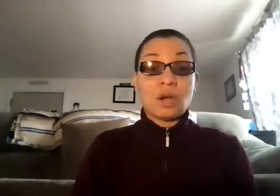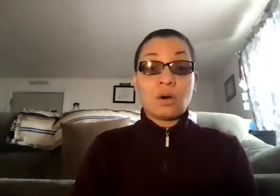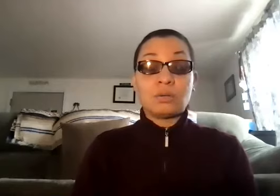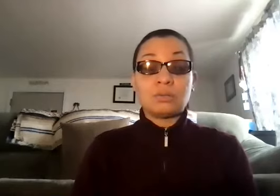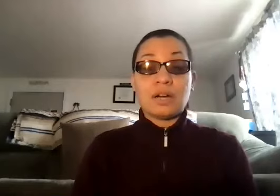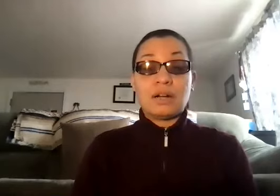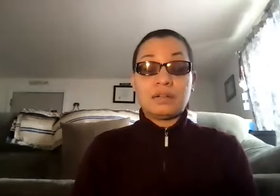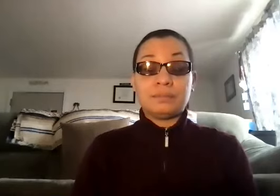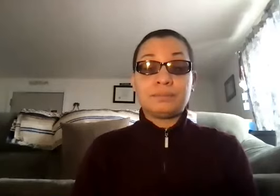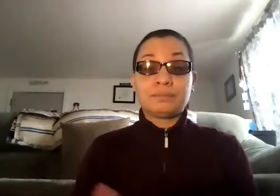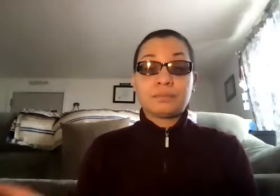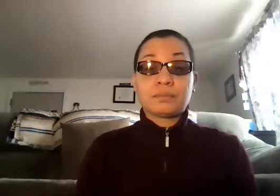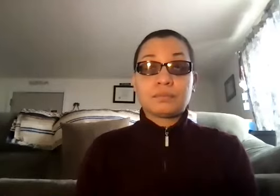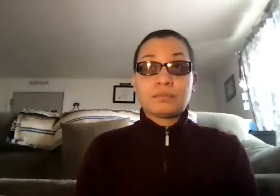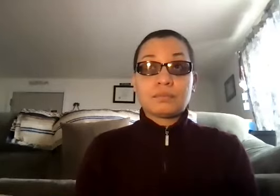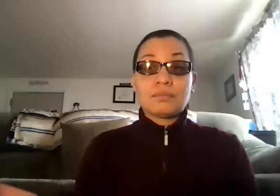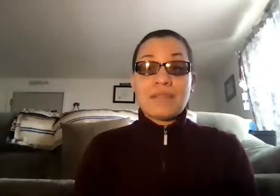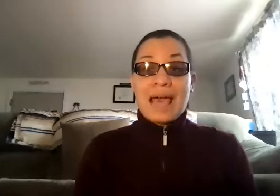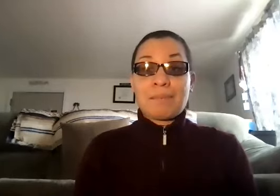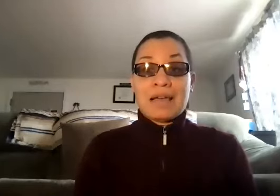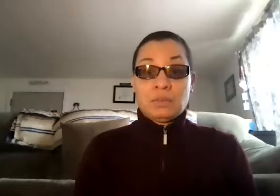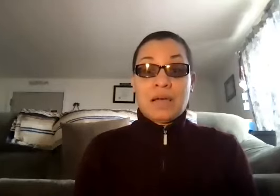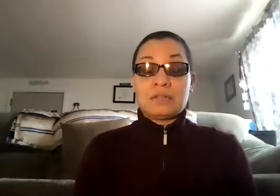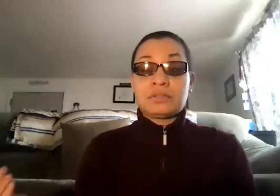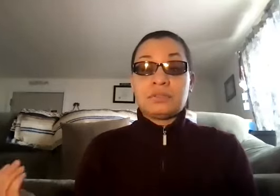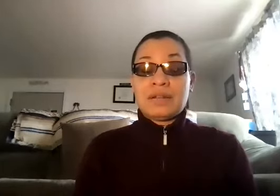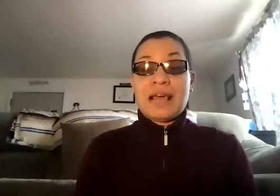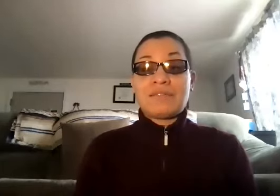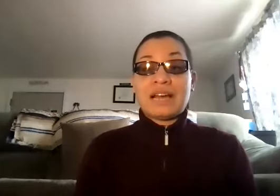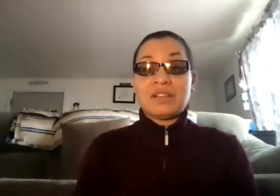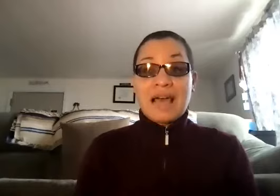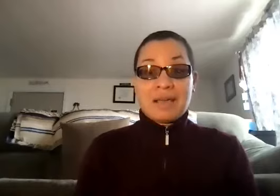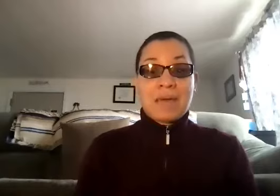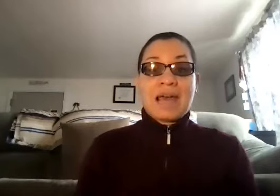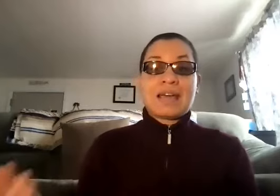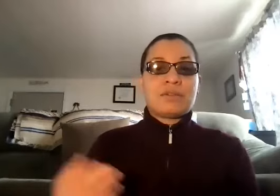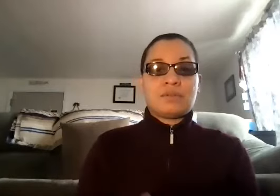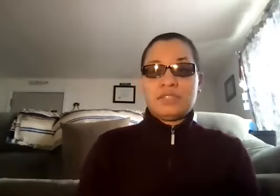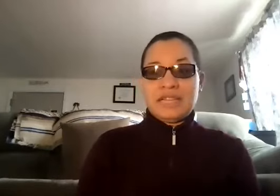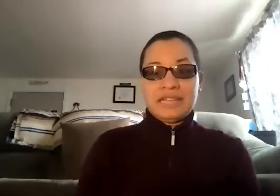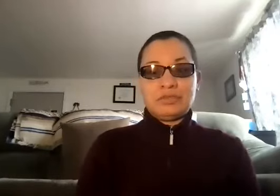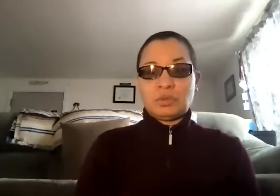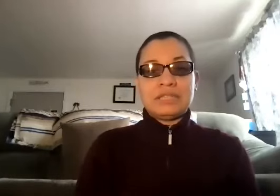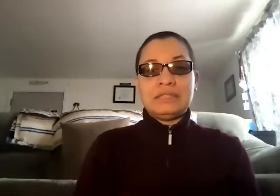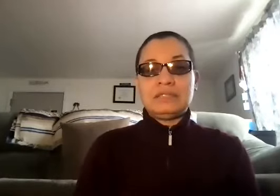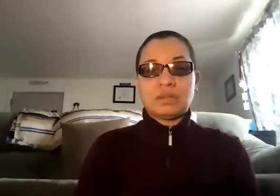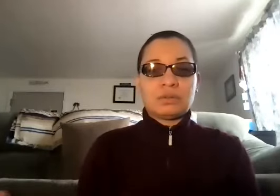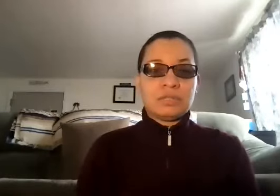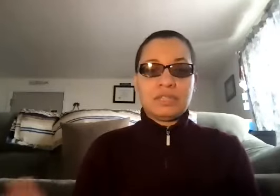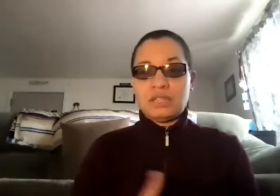own app as well. So you can have it on your iPad or your Android. So it